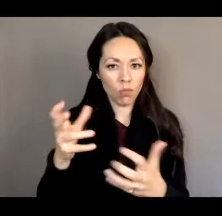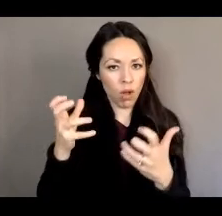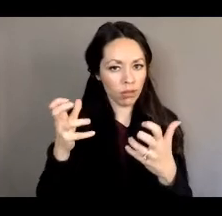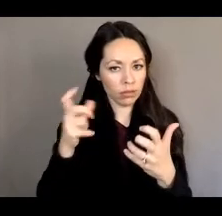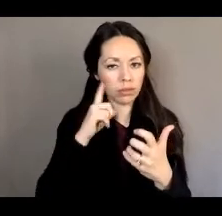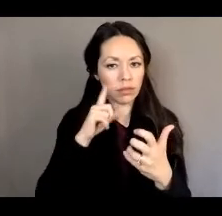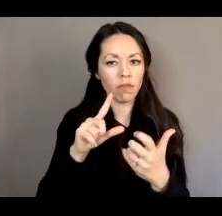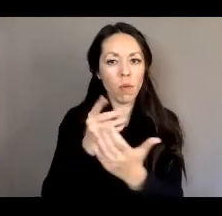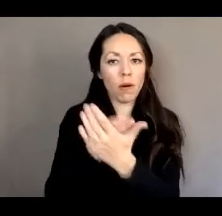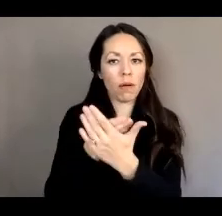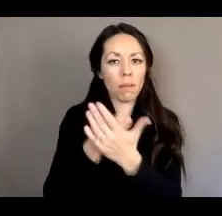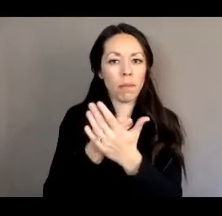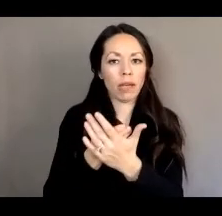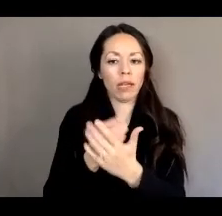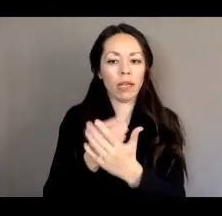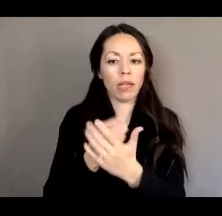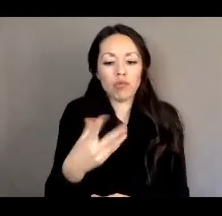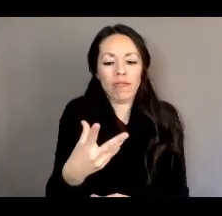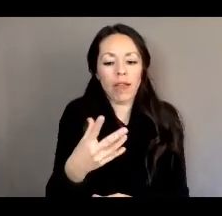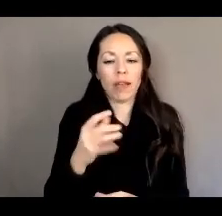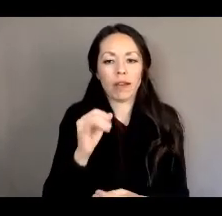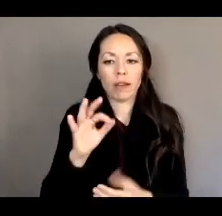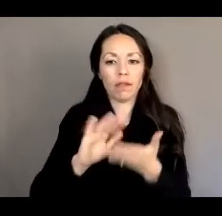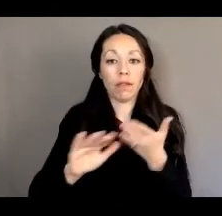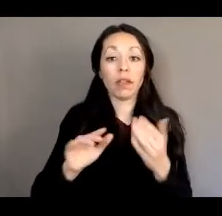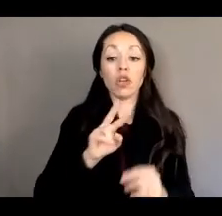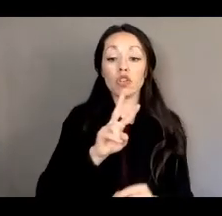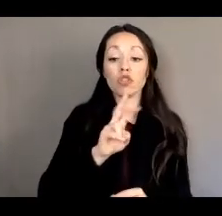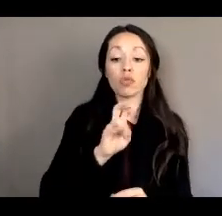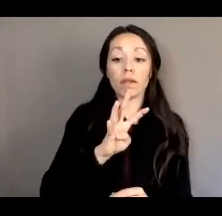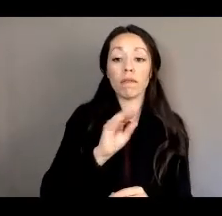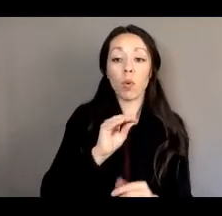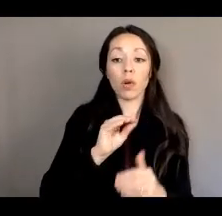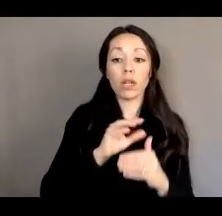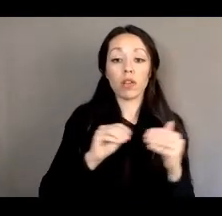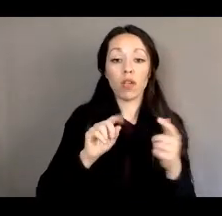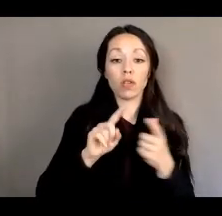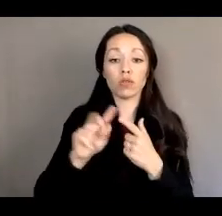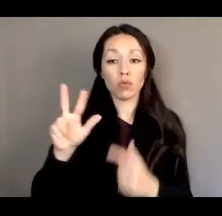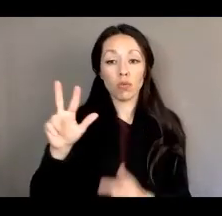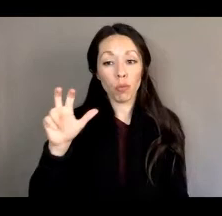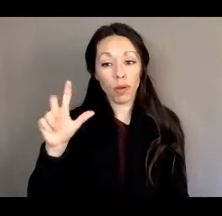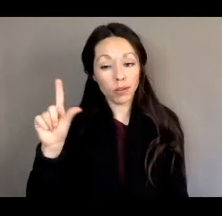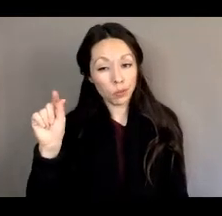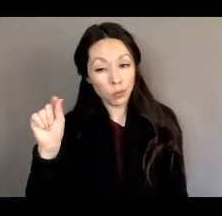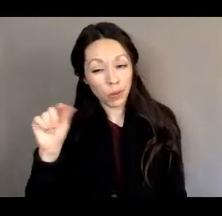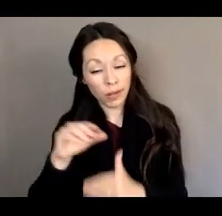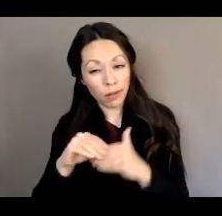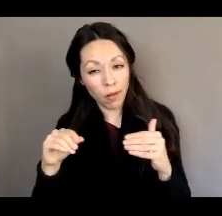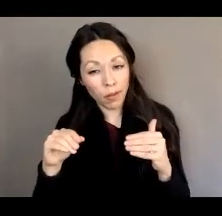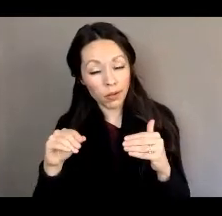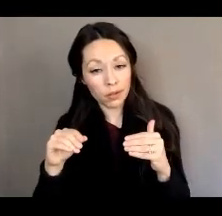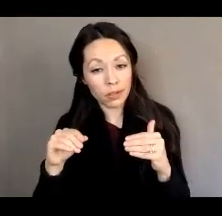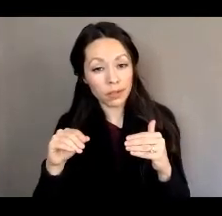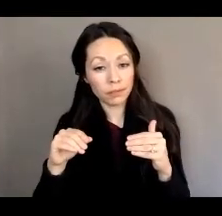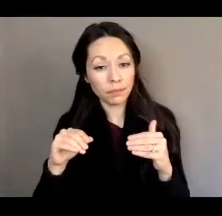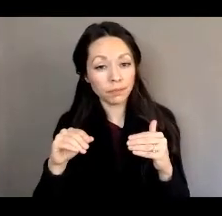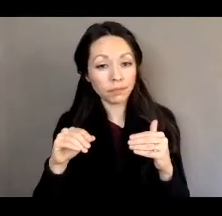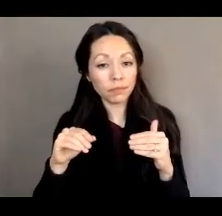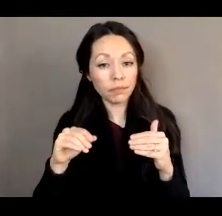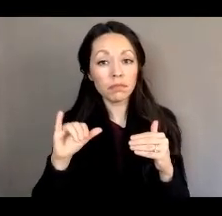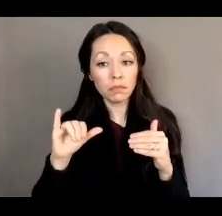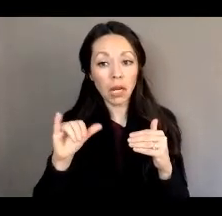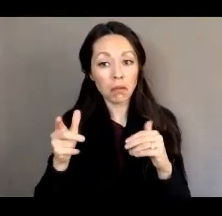um, rate from $240 to $320. So substantial,